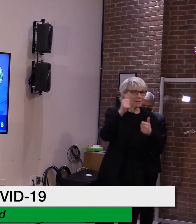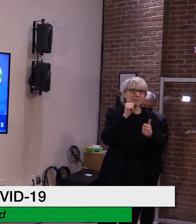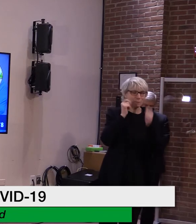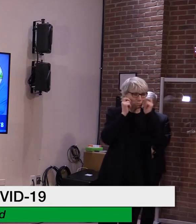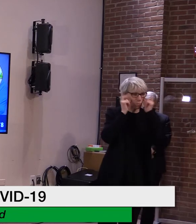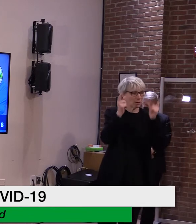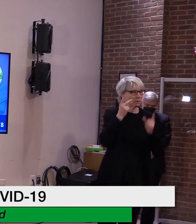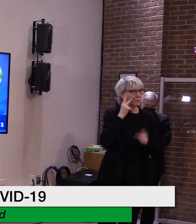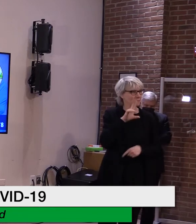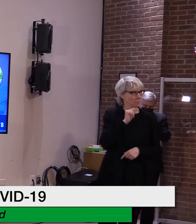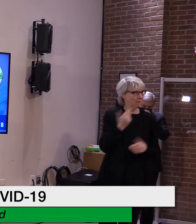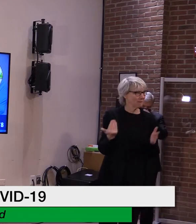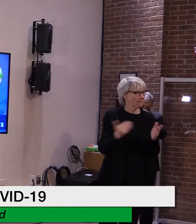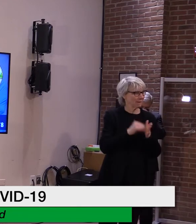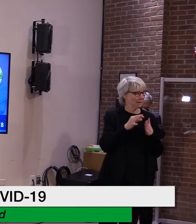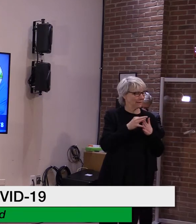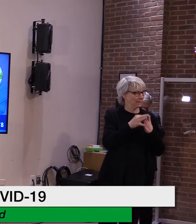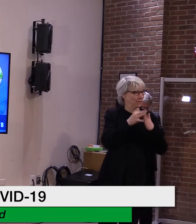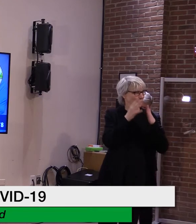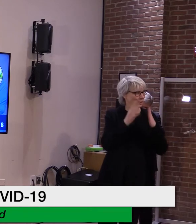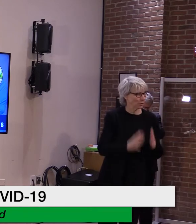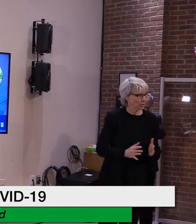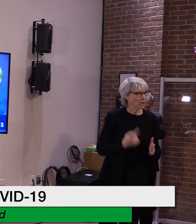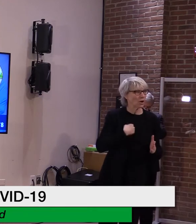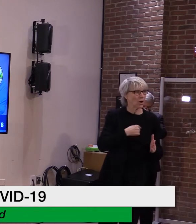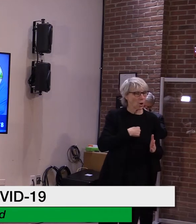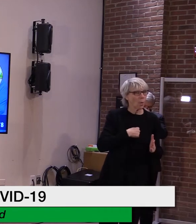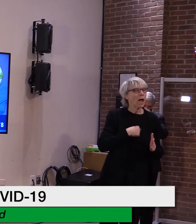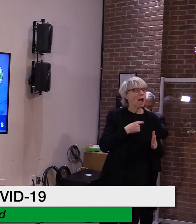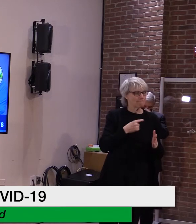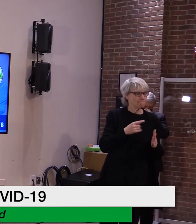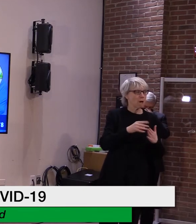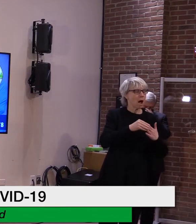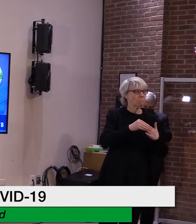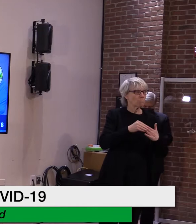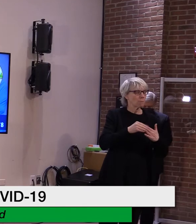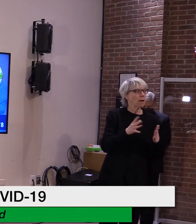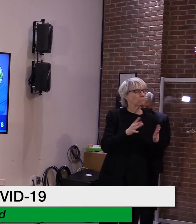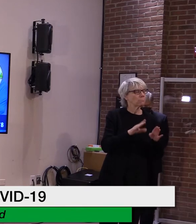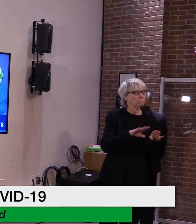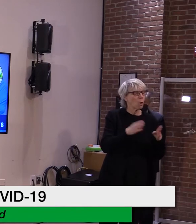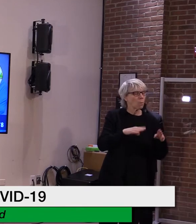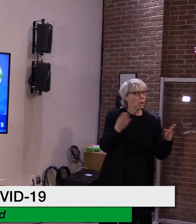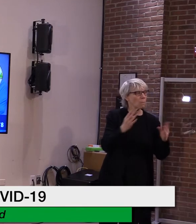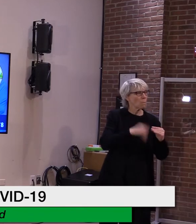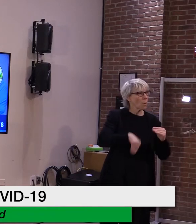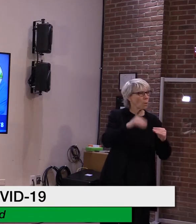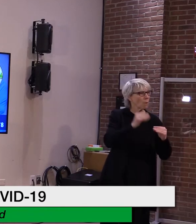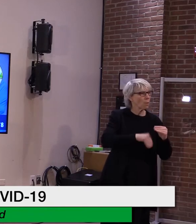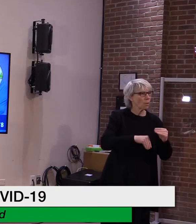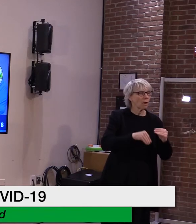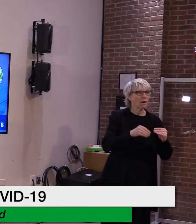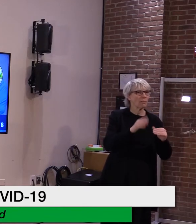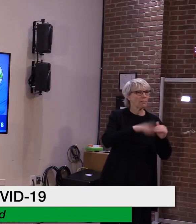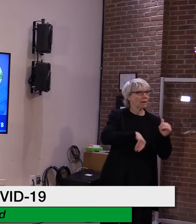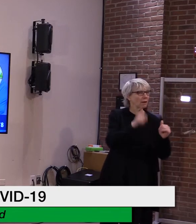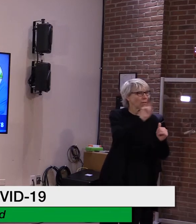deliberate easing of guidelines while still maintaining important protections like mask protocols.